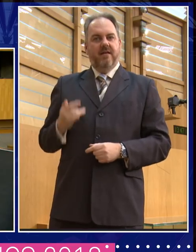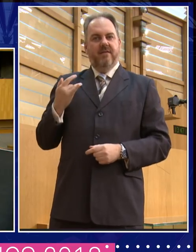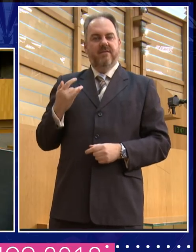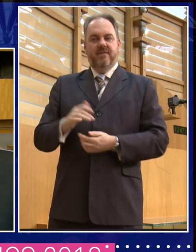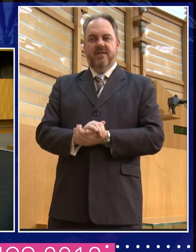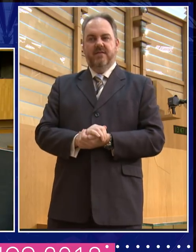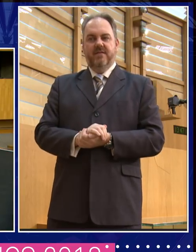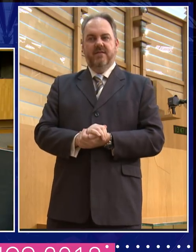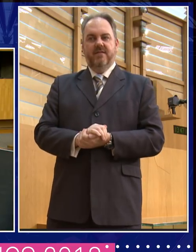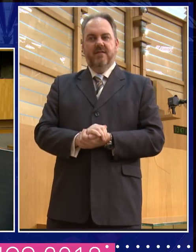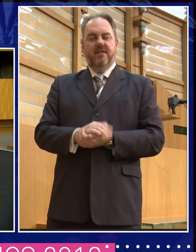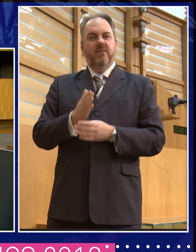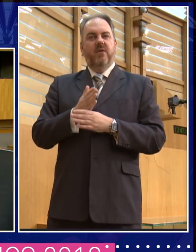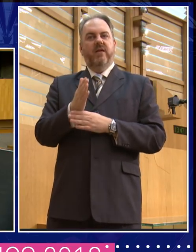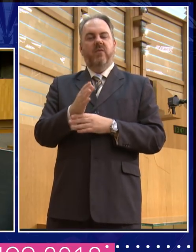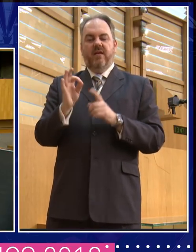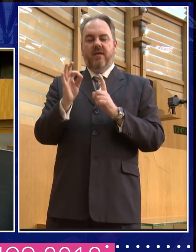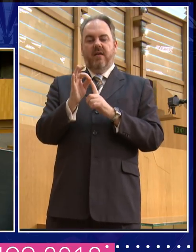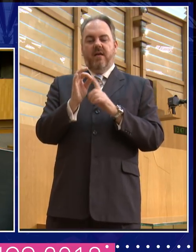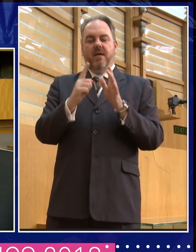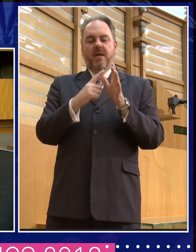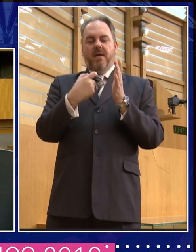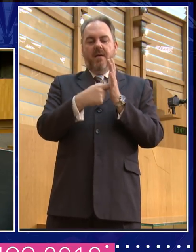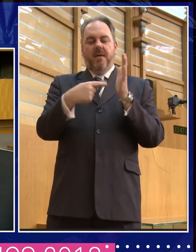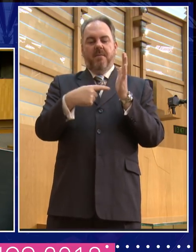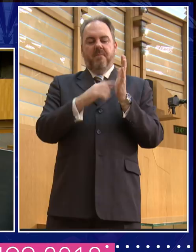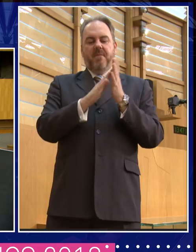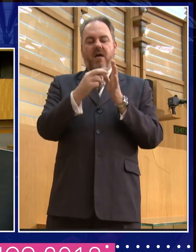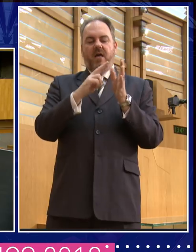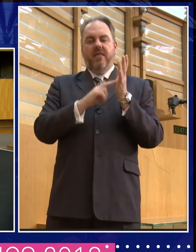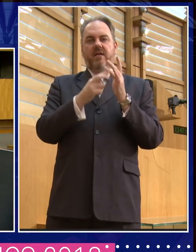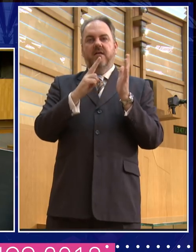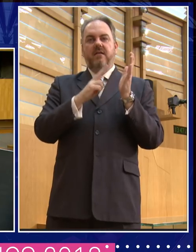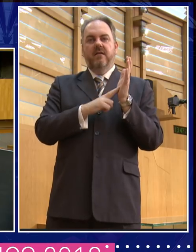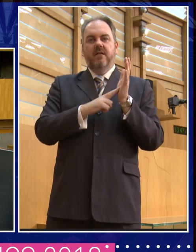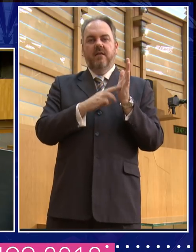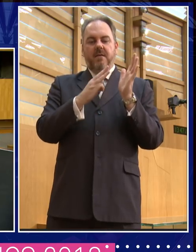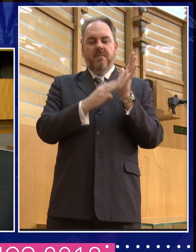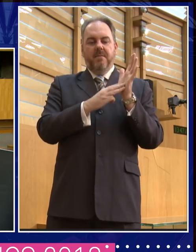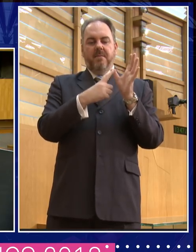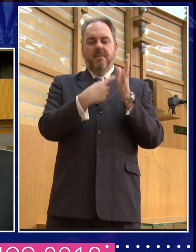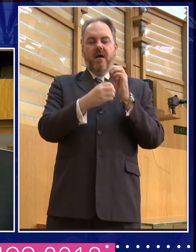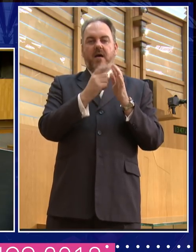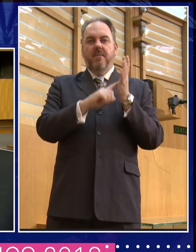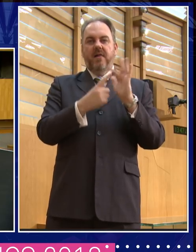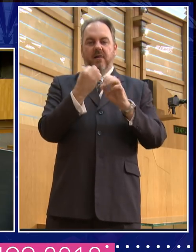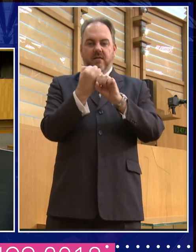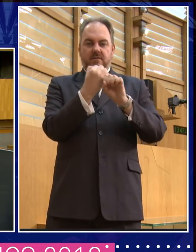see the Parthenon Marbles and whatever you think about where the Parthenon Marbles really belong. I was